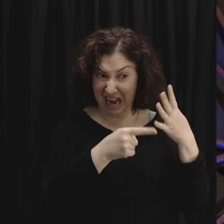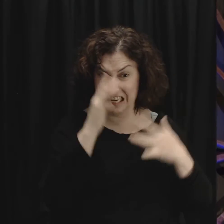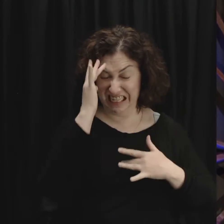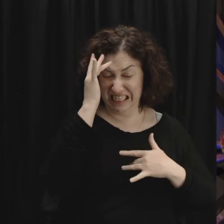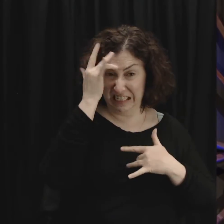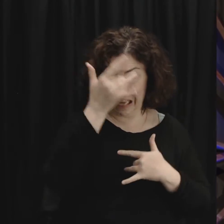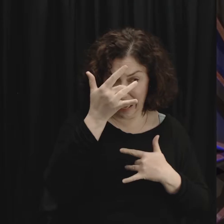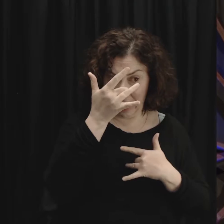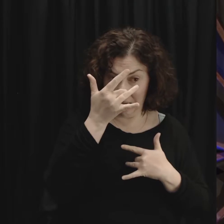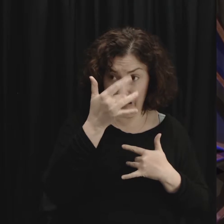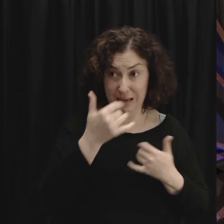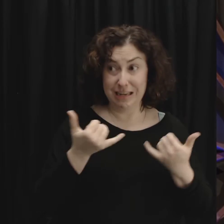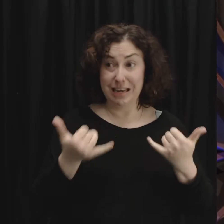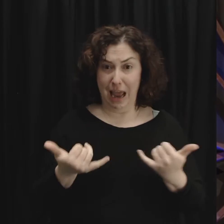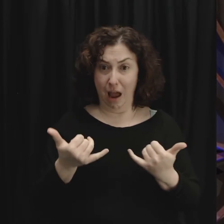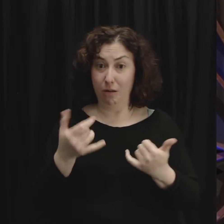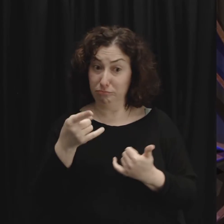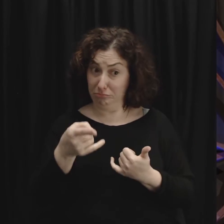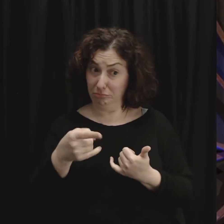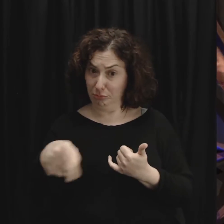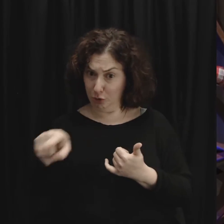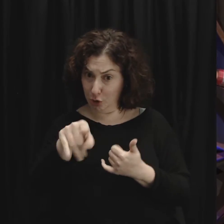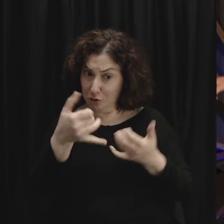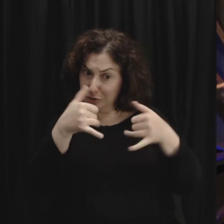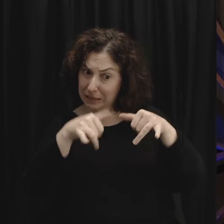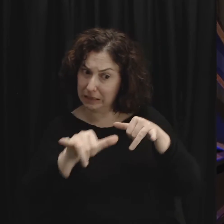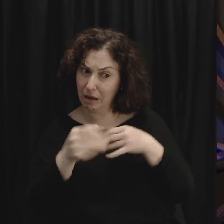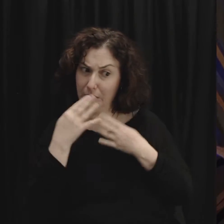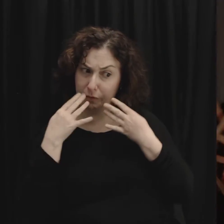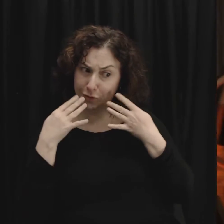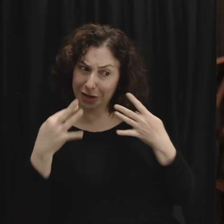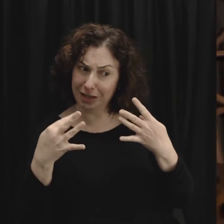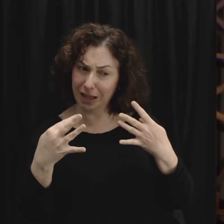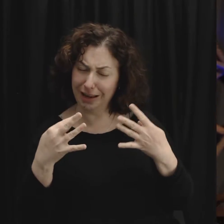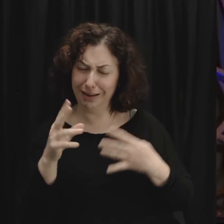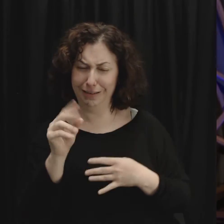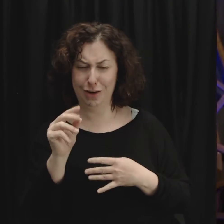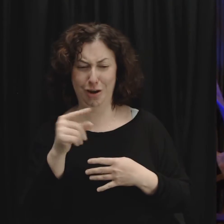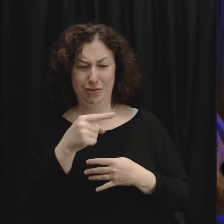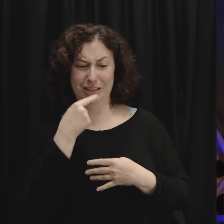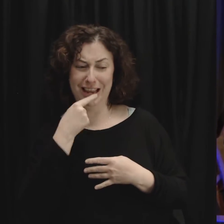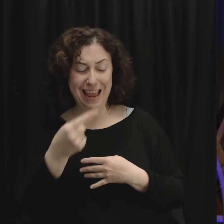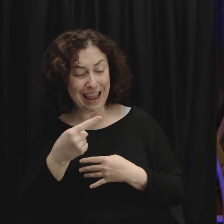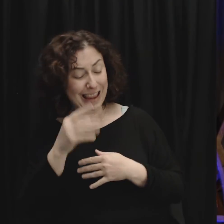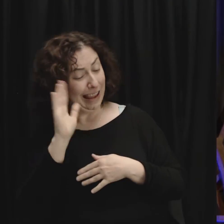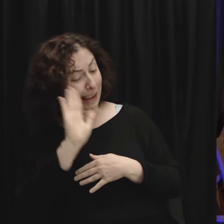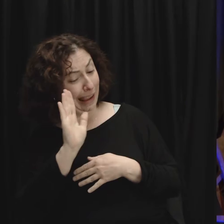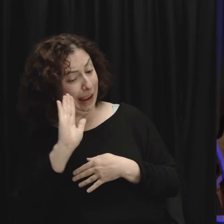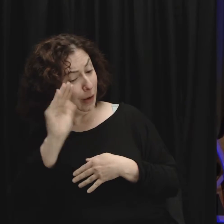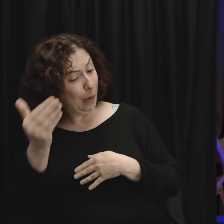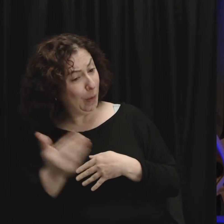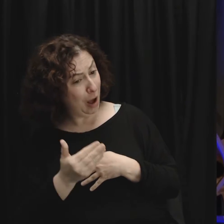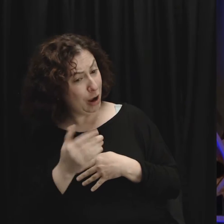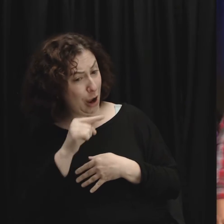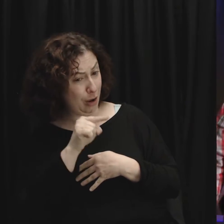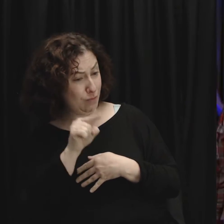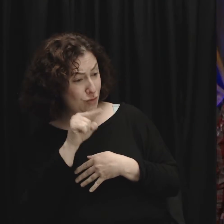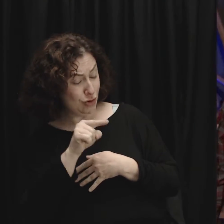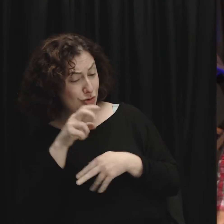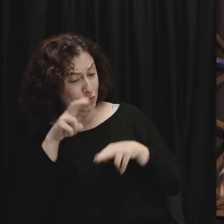hey, welcome, Joe. It's great to have you. You can sit over there. I'm going to be with my family over here, right? And I can't say that I would blame you